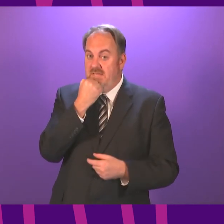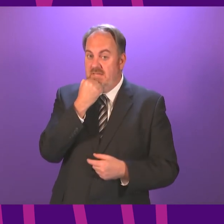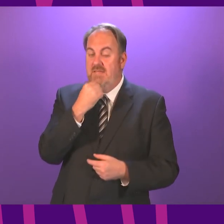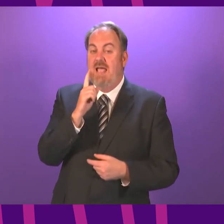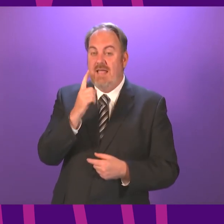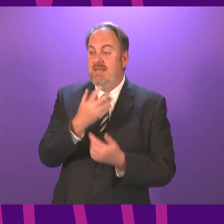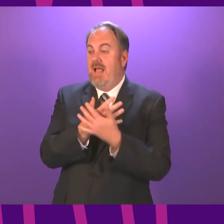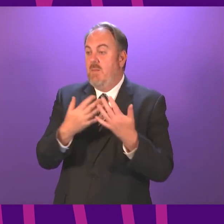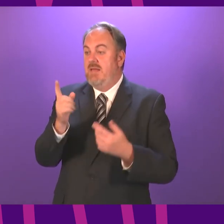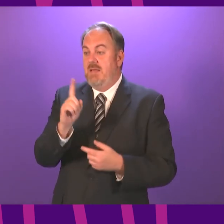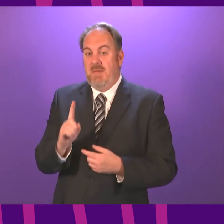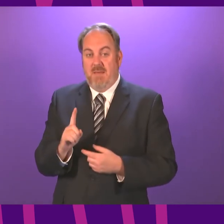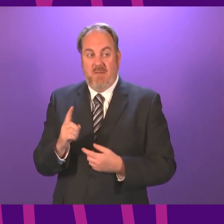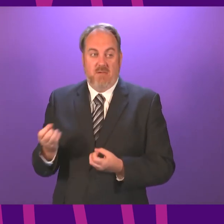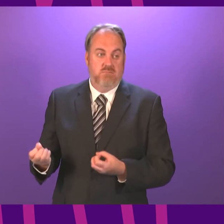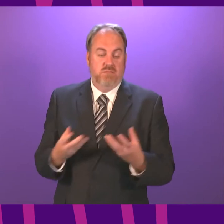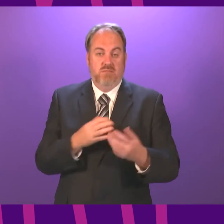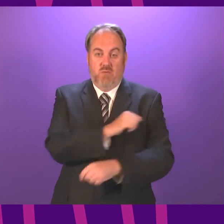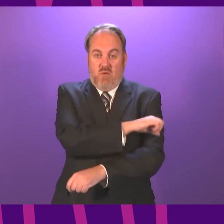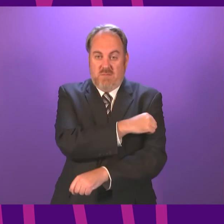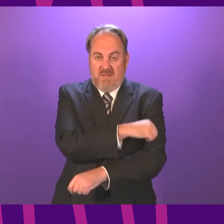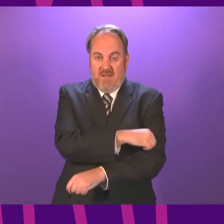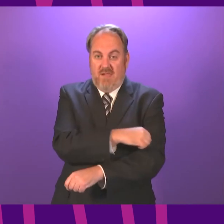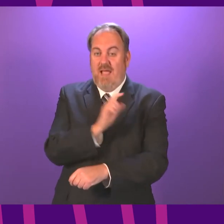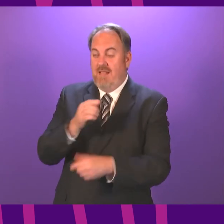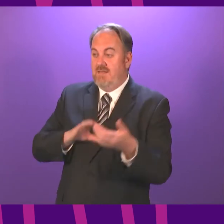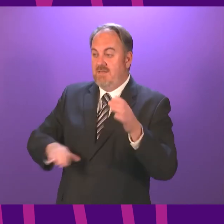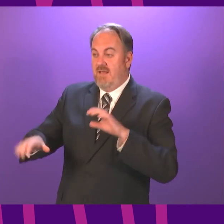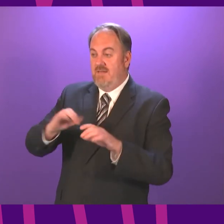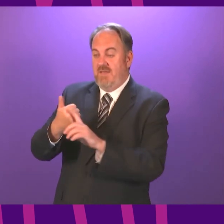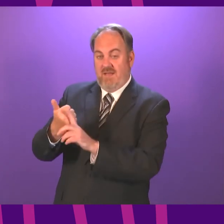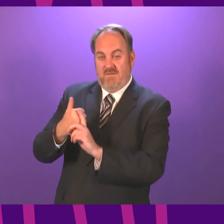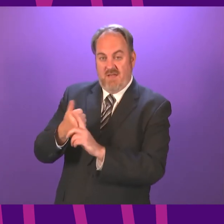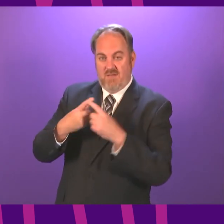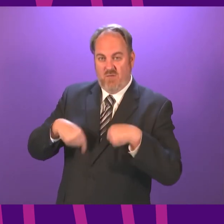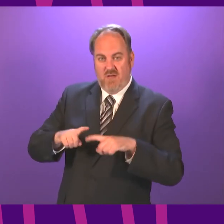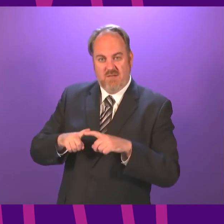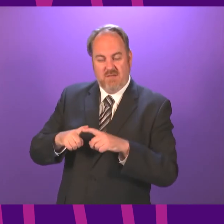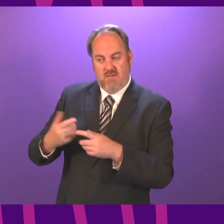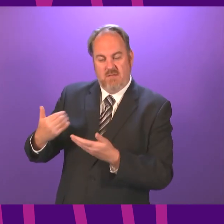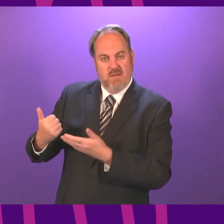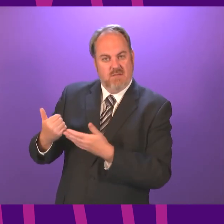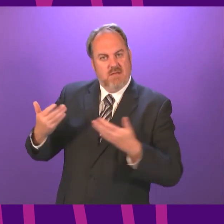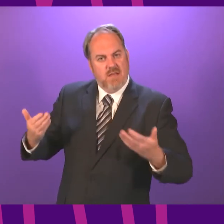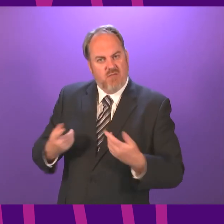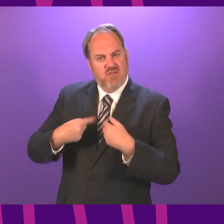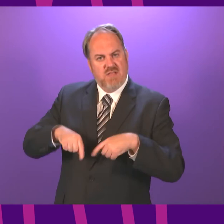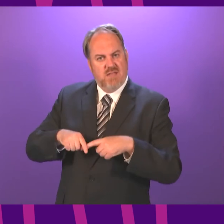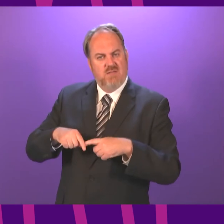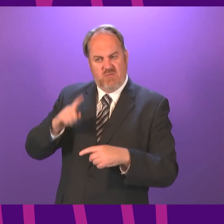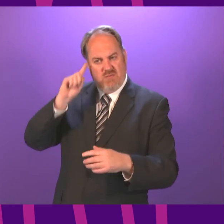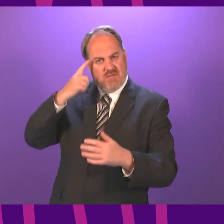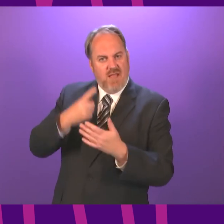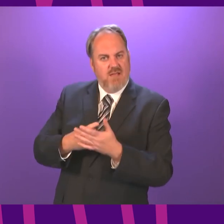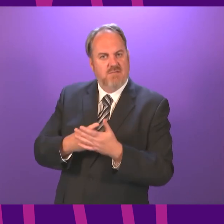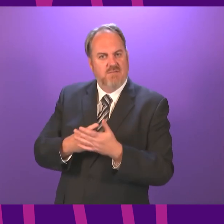epidemiological advice is what drives these decisions. In relation to the question of any compensation, the Government does